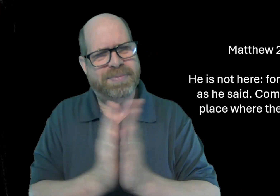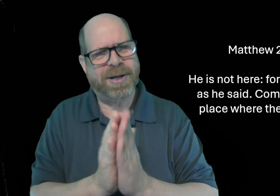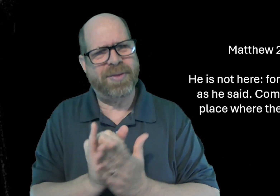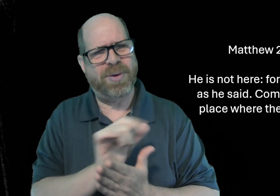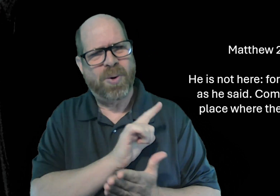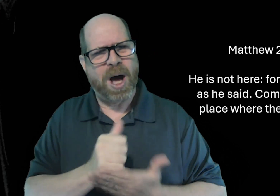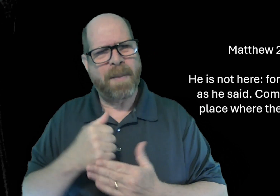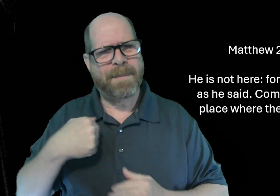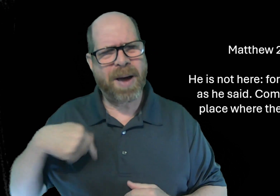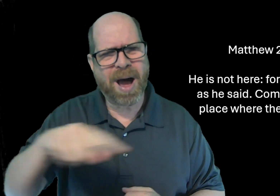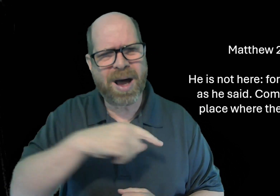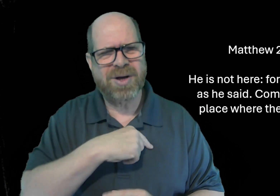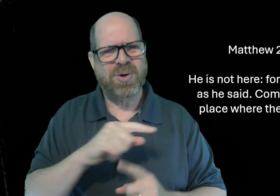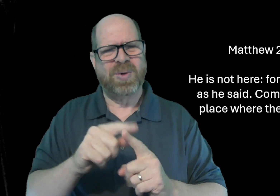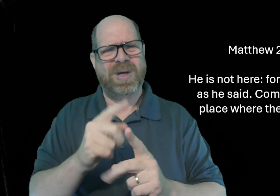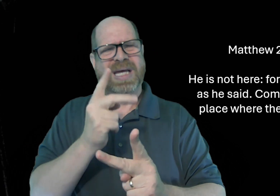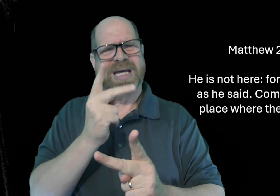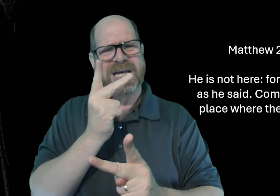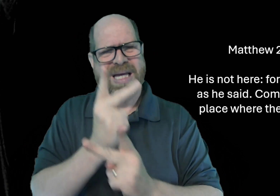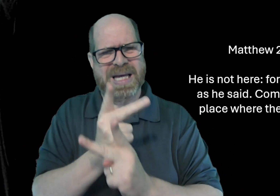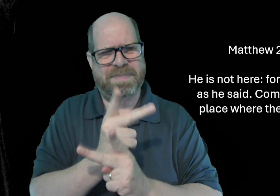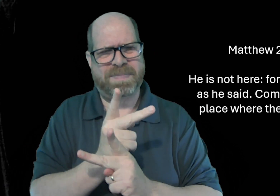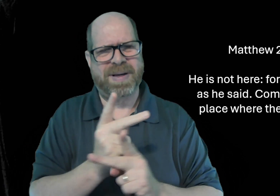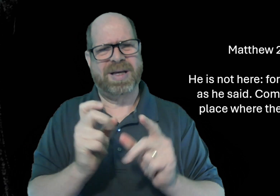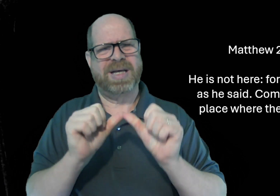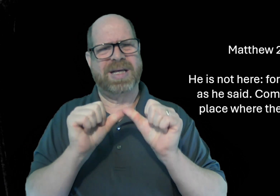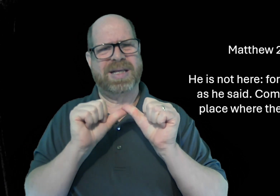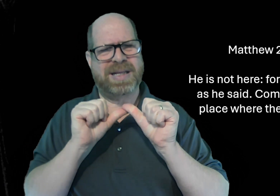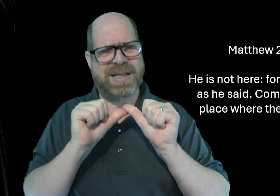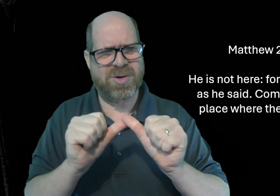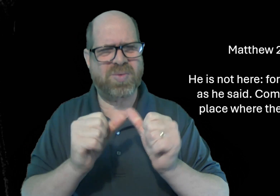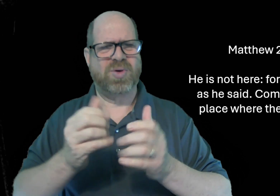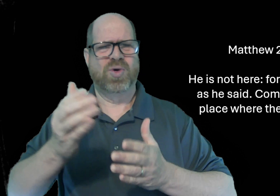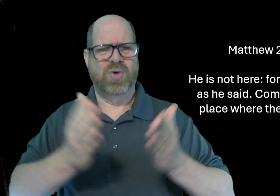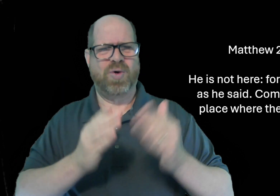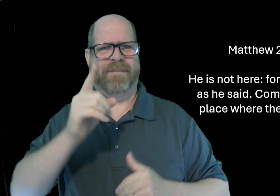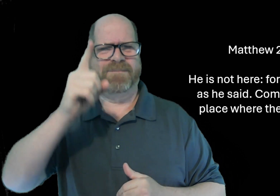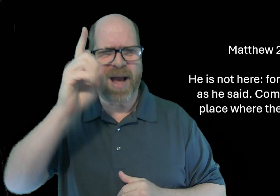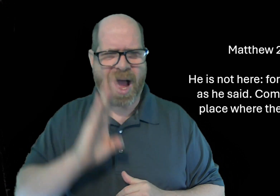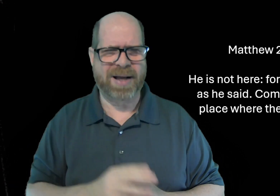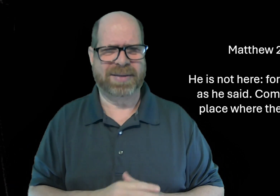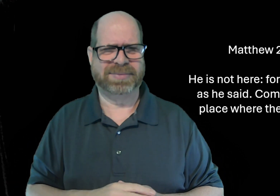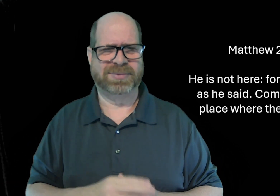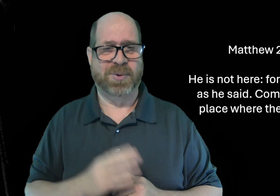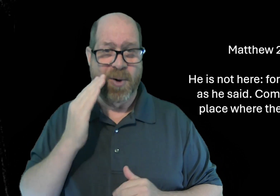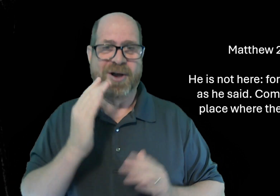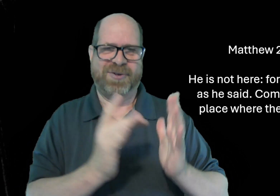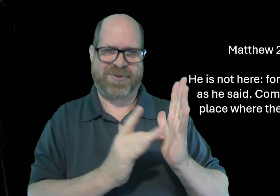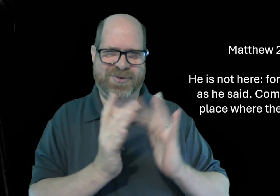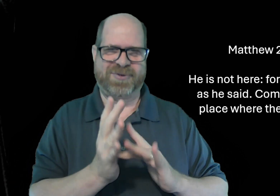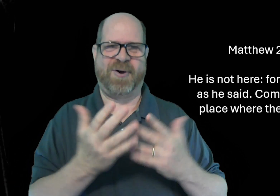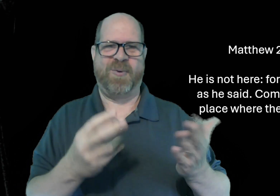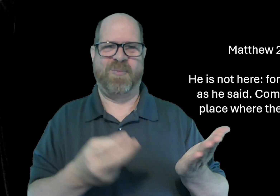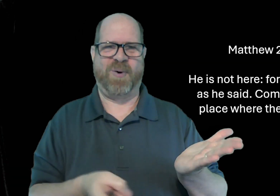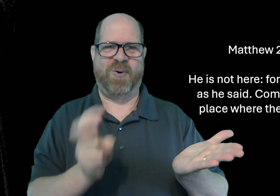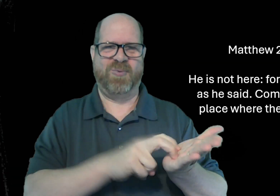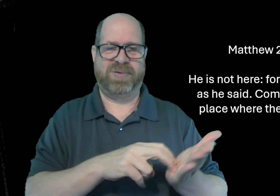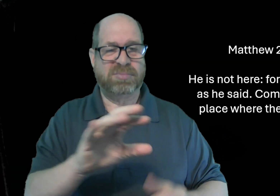and i pray that the lord would help us to keep serving him because jesus is alive